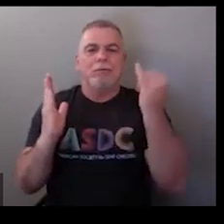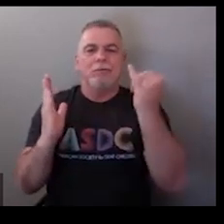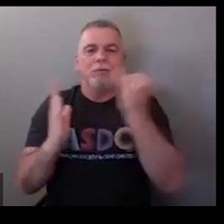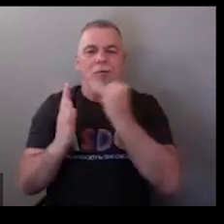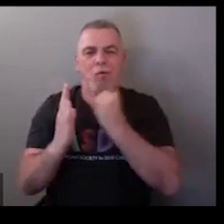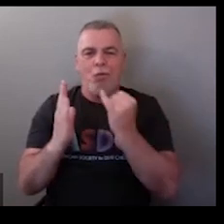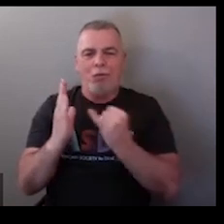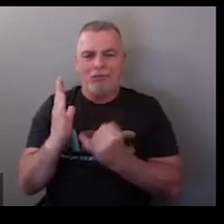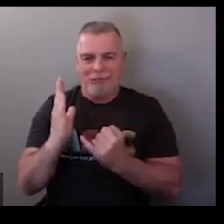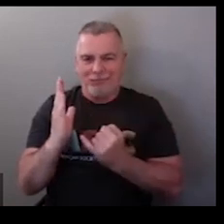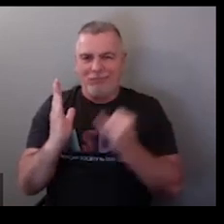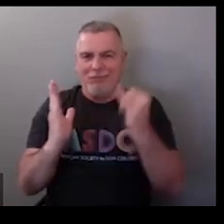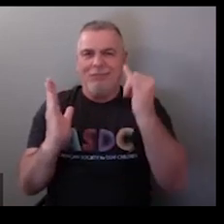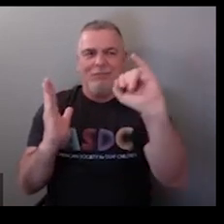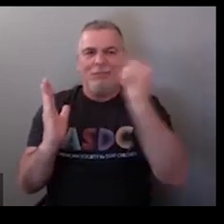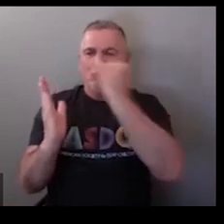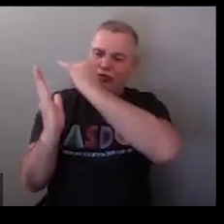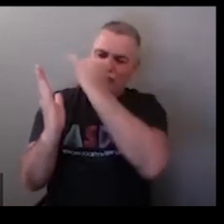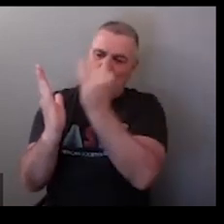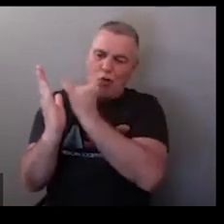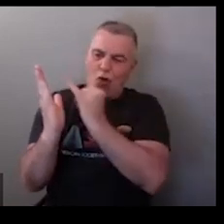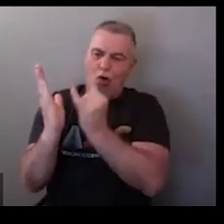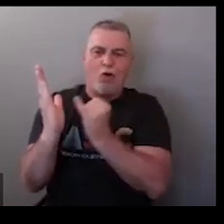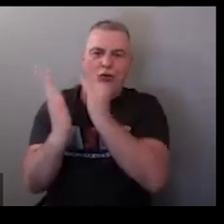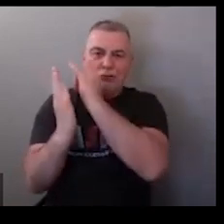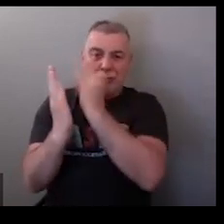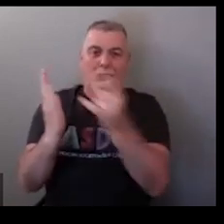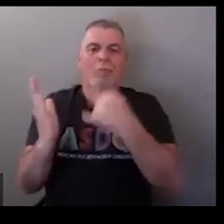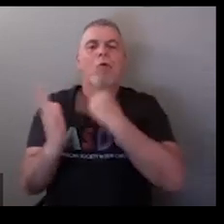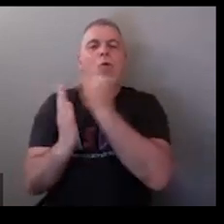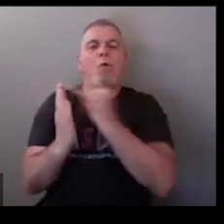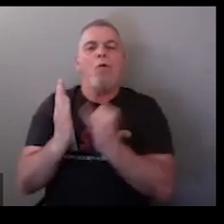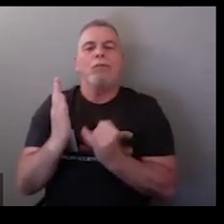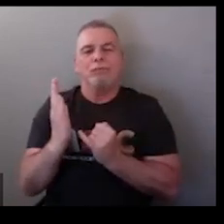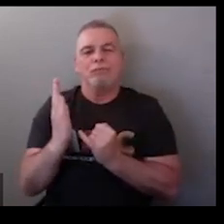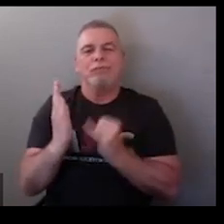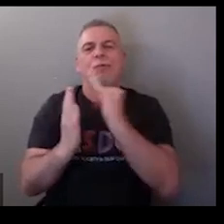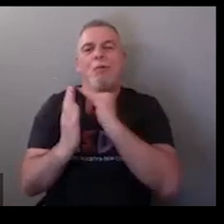art which is your pinky and you're drawing on your piece of paper